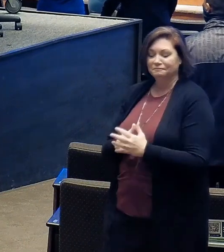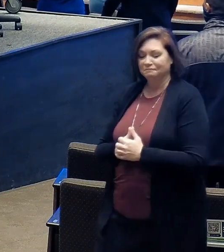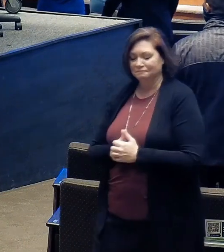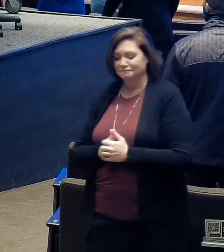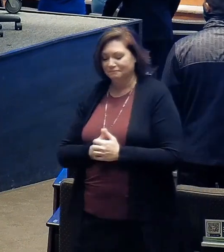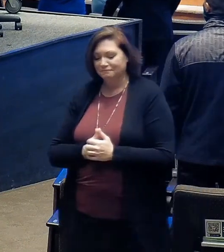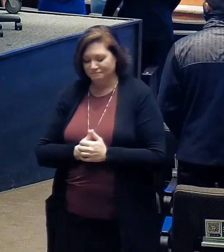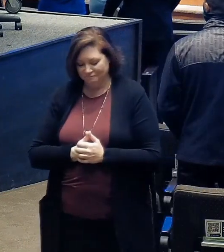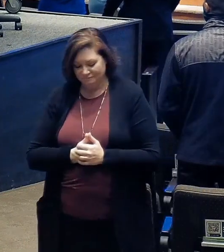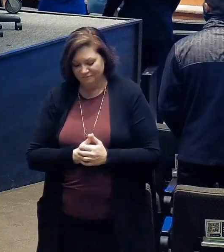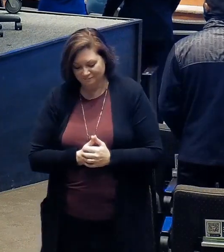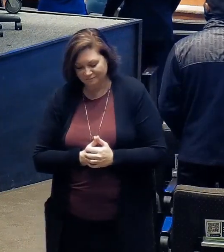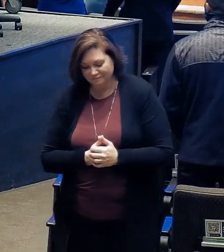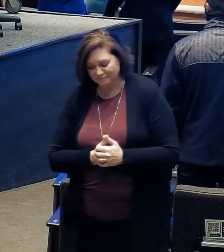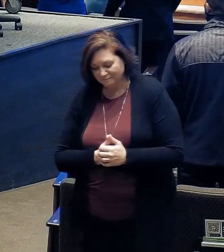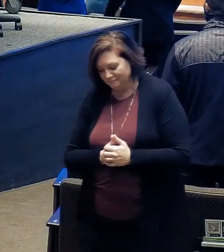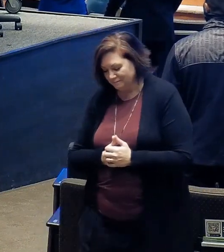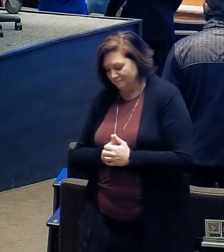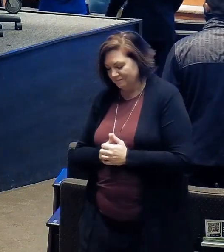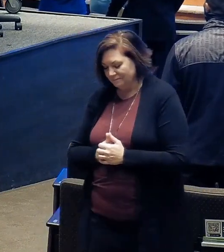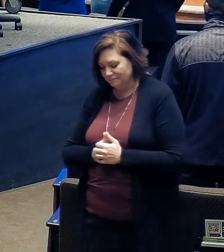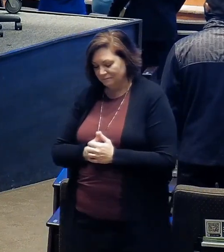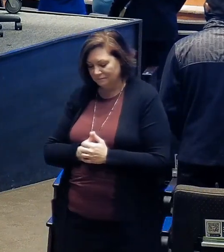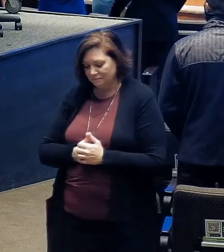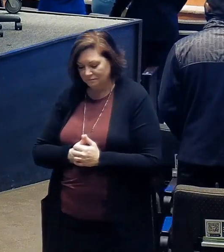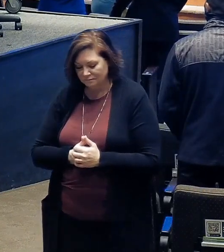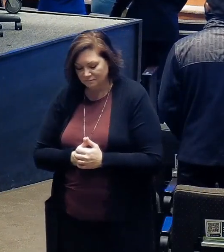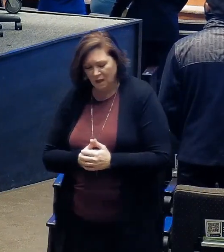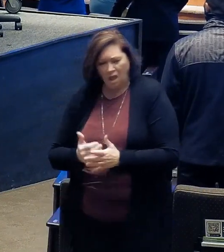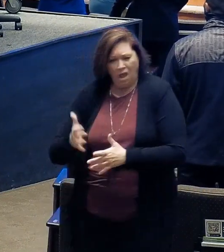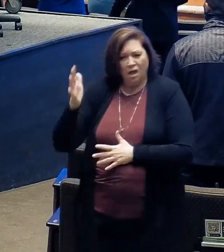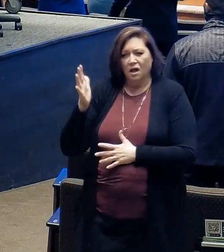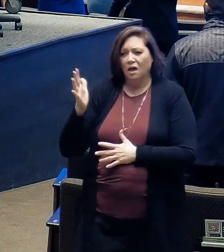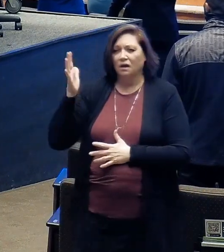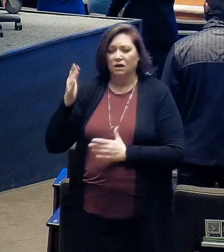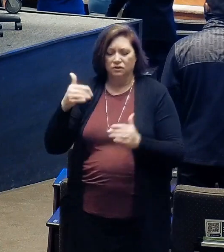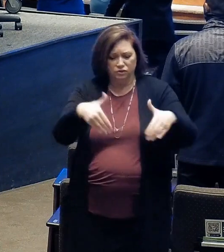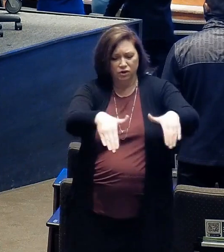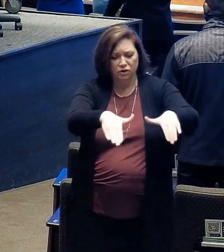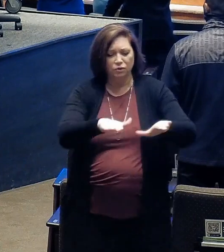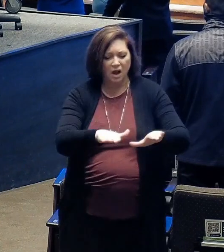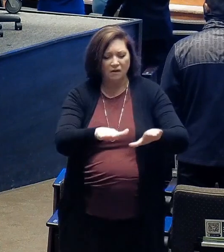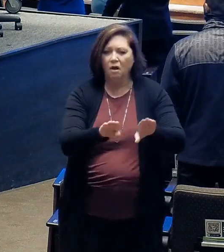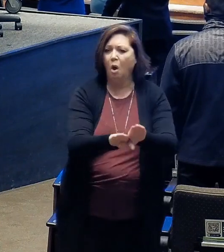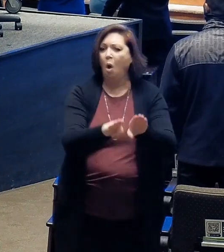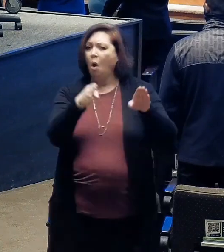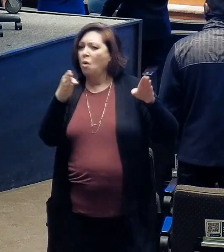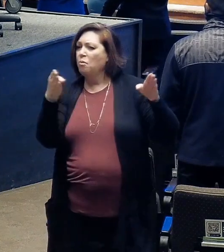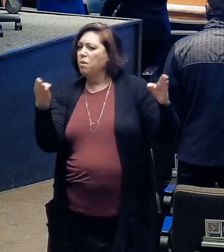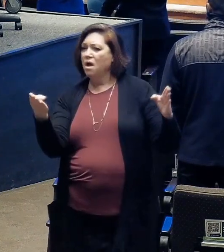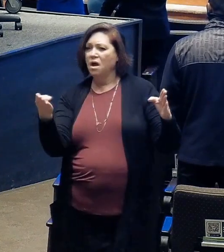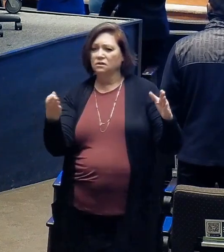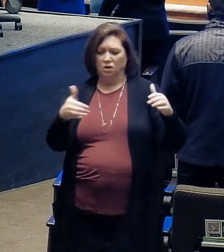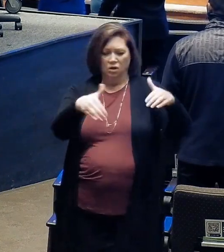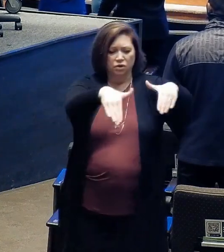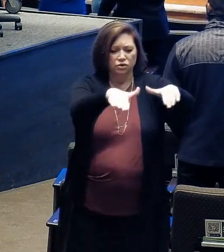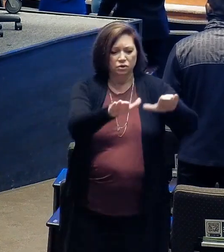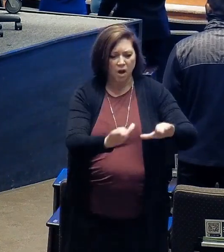One day the grave could conceal him no longer. One day the